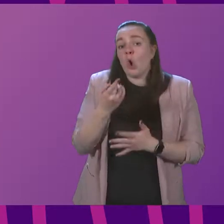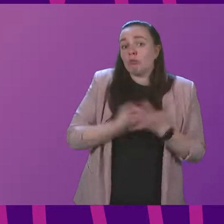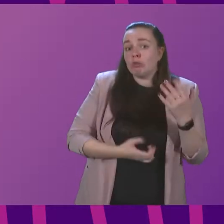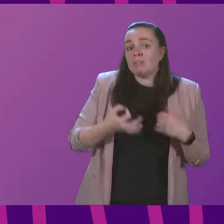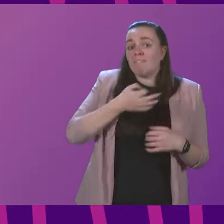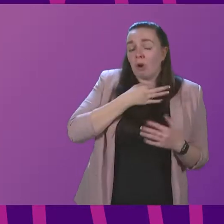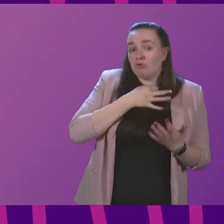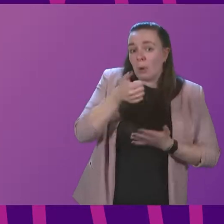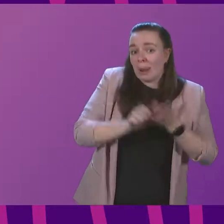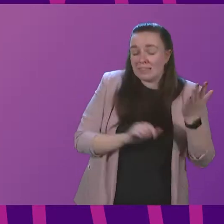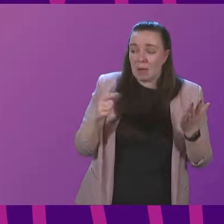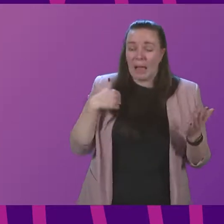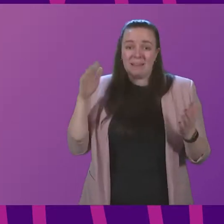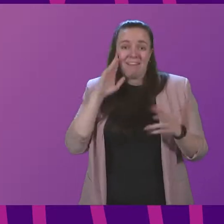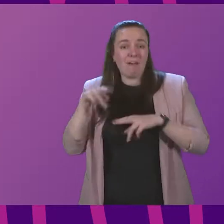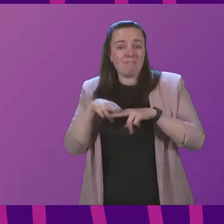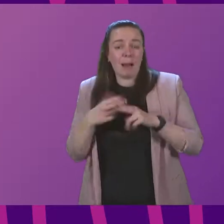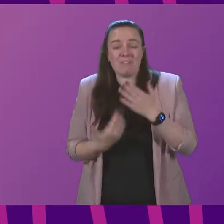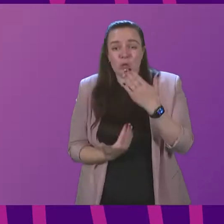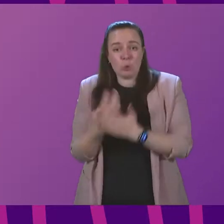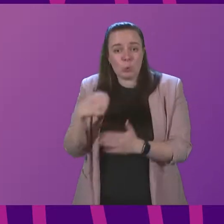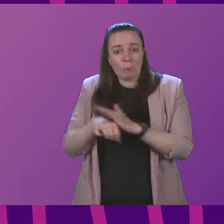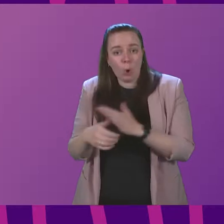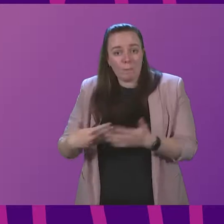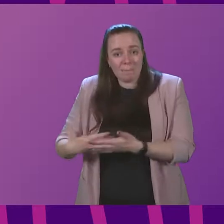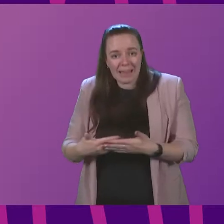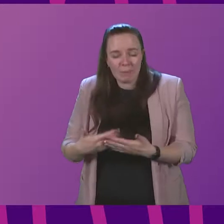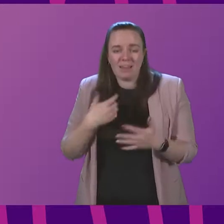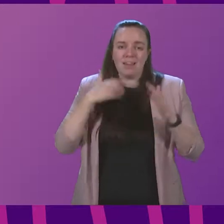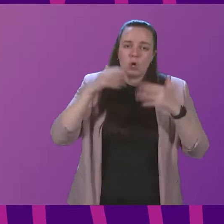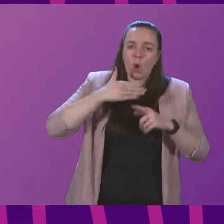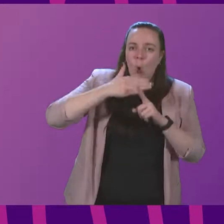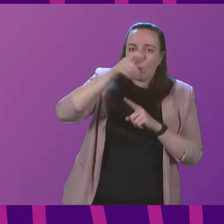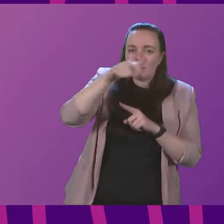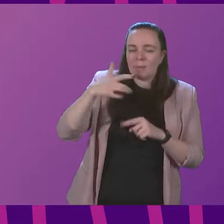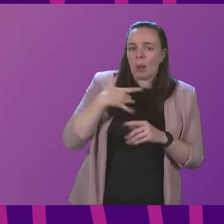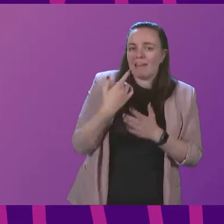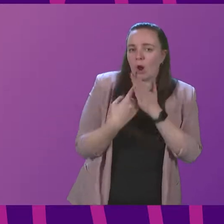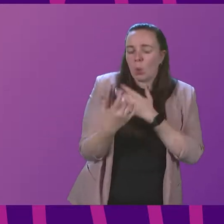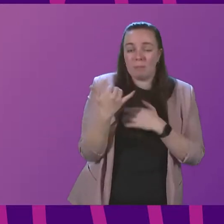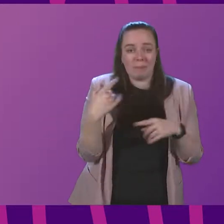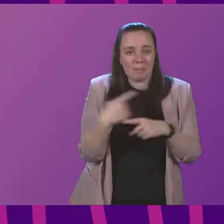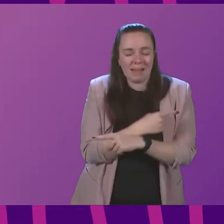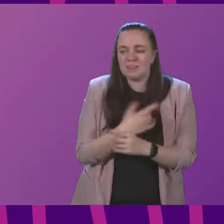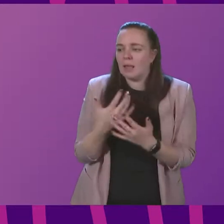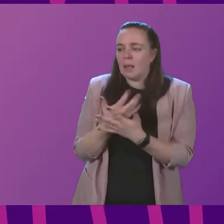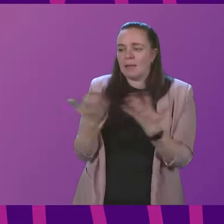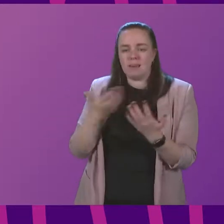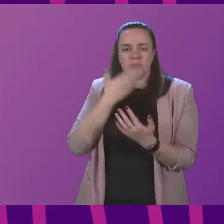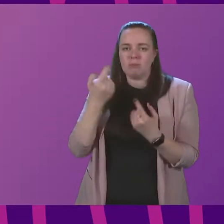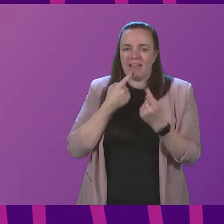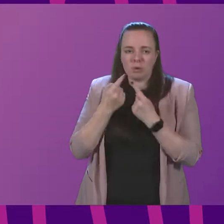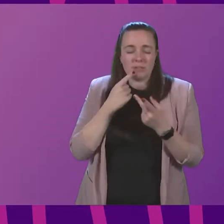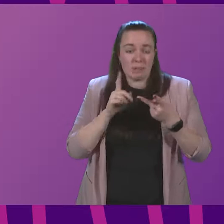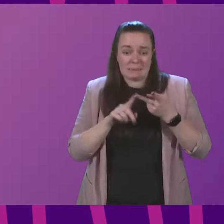lists but I am hearing from families with newborn babies very concerned about older people who live alone that might be missed. Many cannot get information as the Deputy